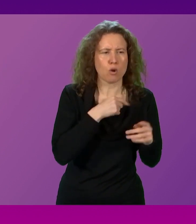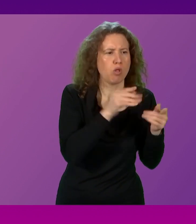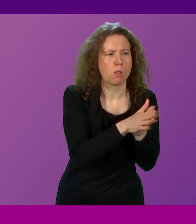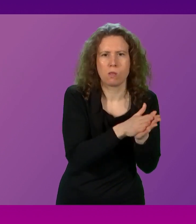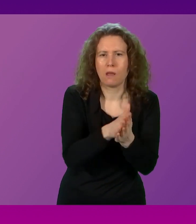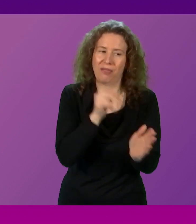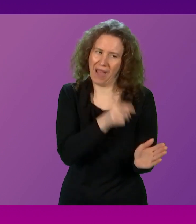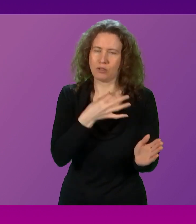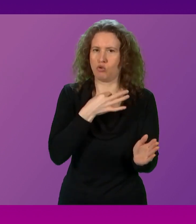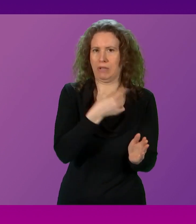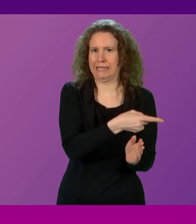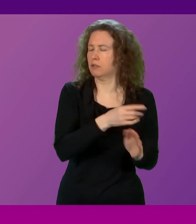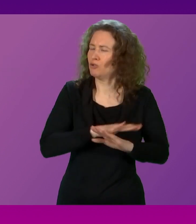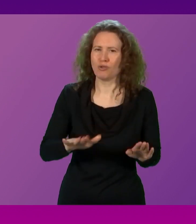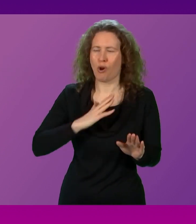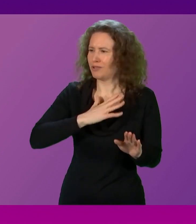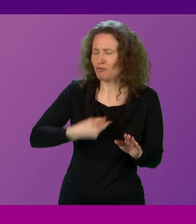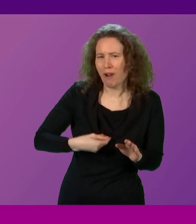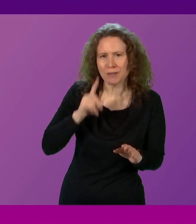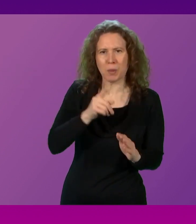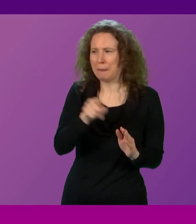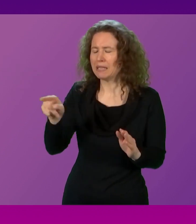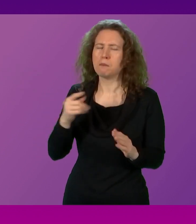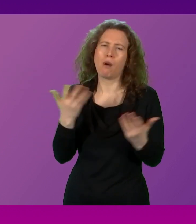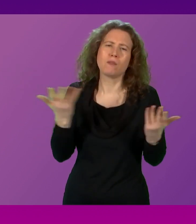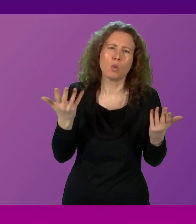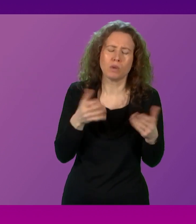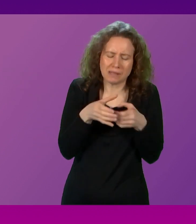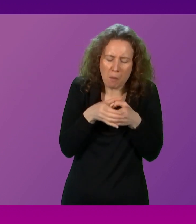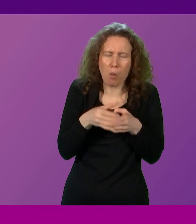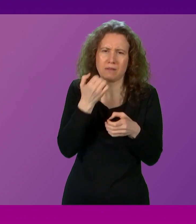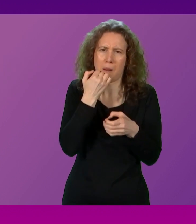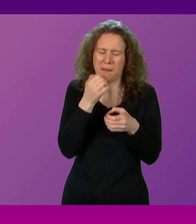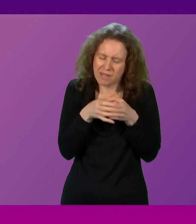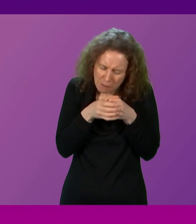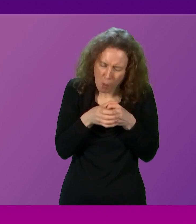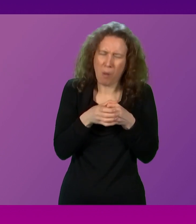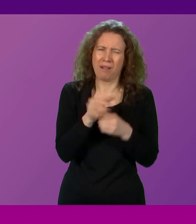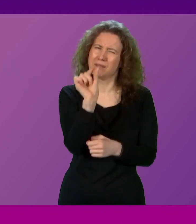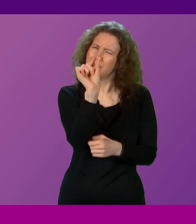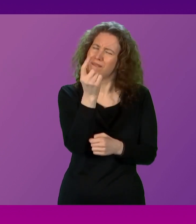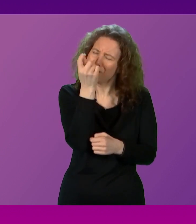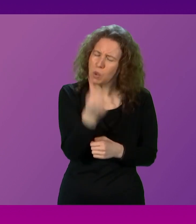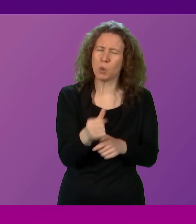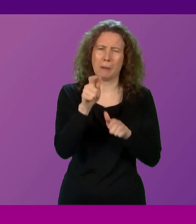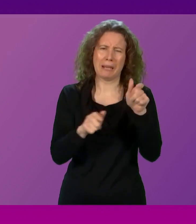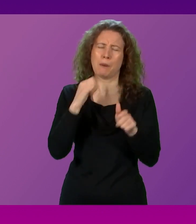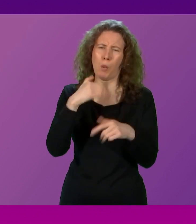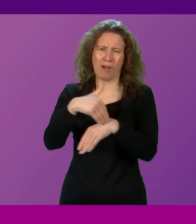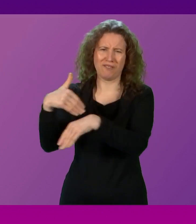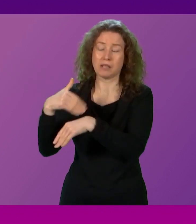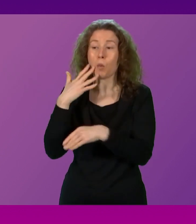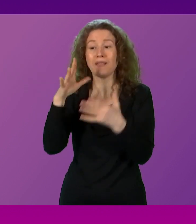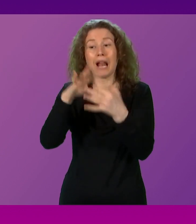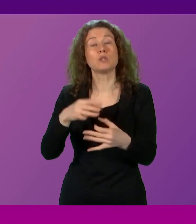women. However, as with any group in society, a small number of trans people will offend. And where that relates to sexual offending,